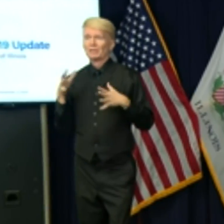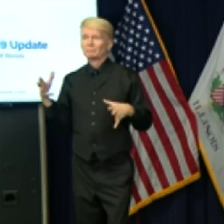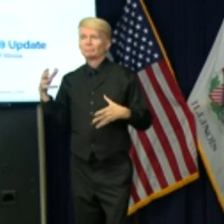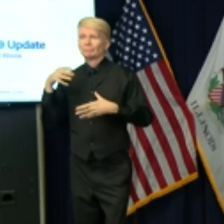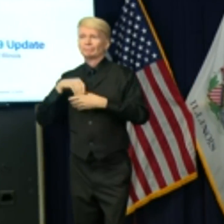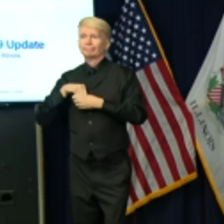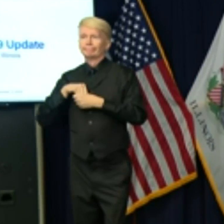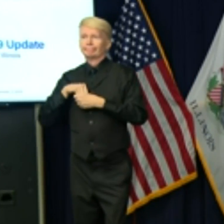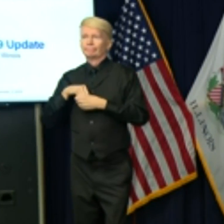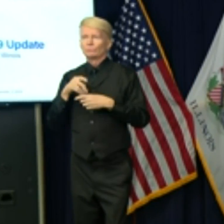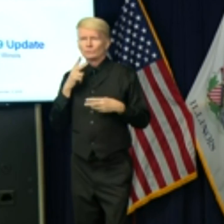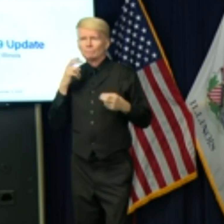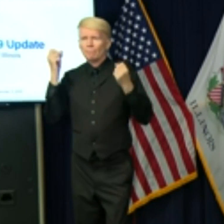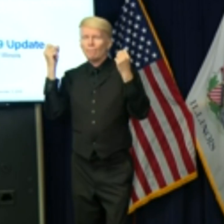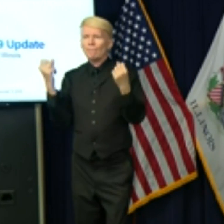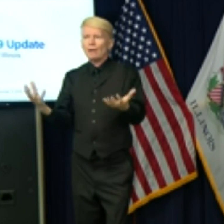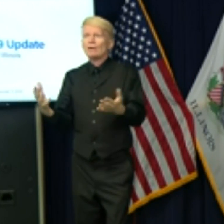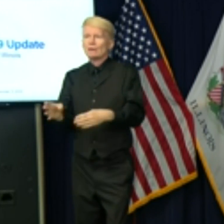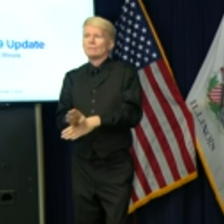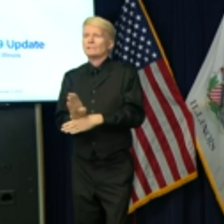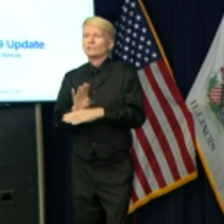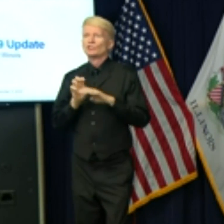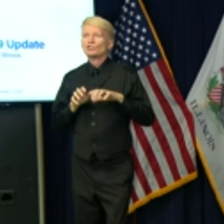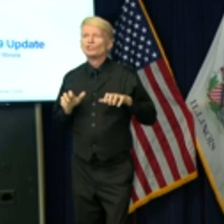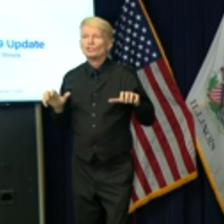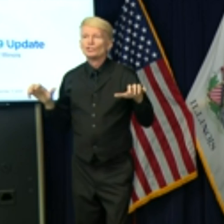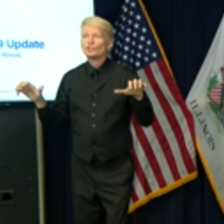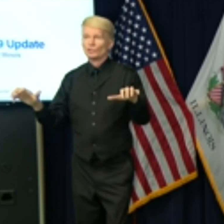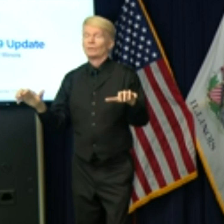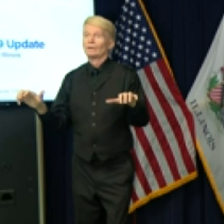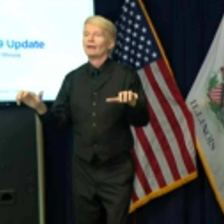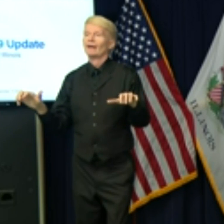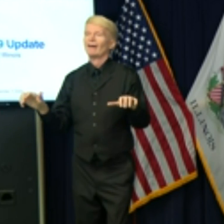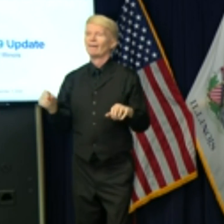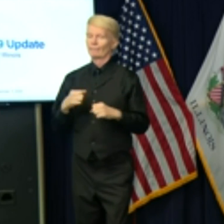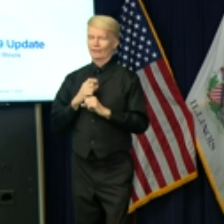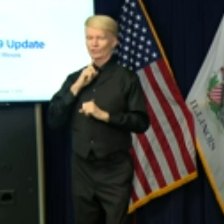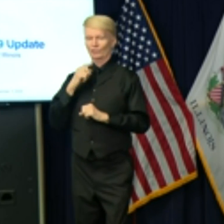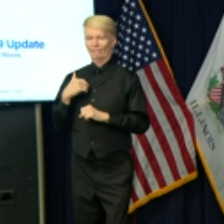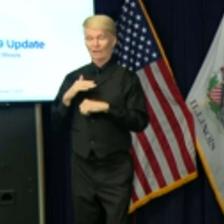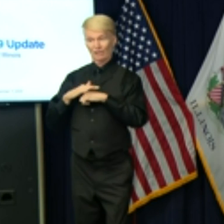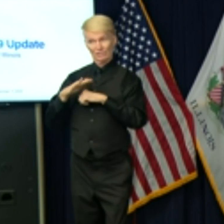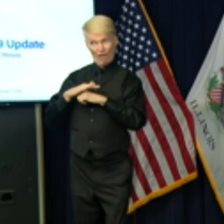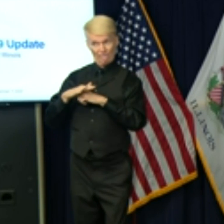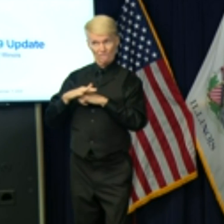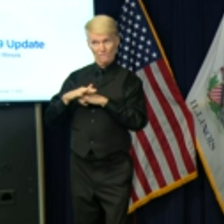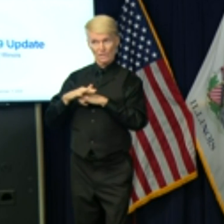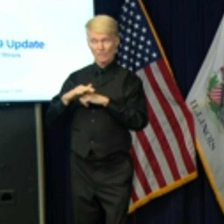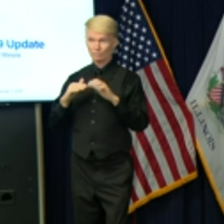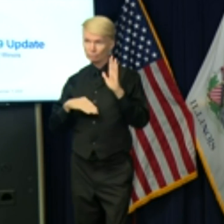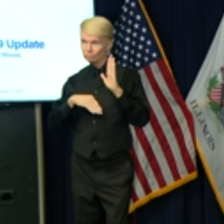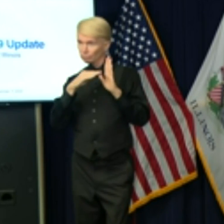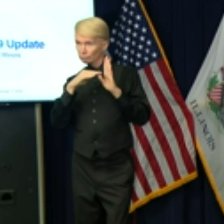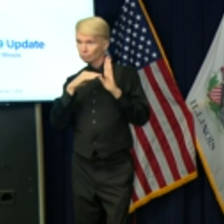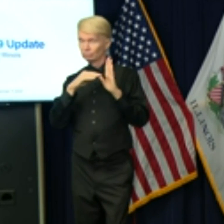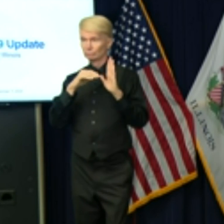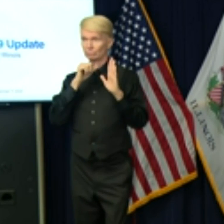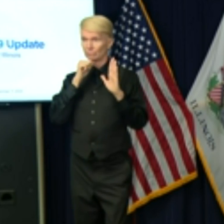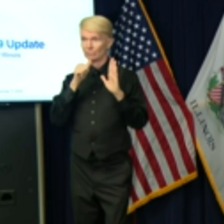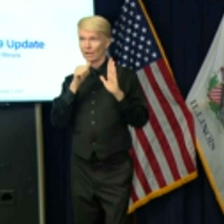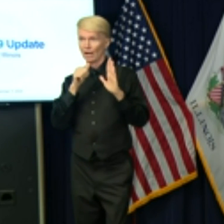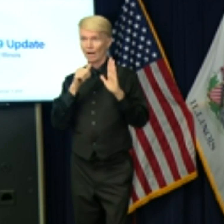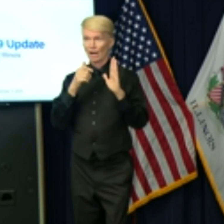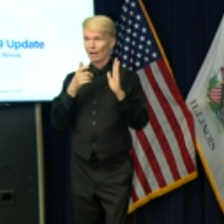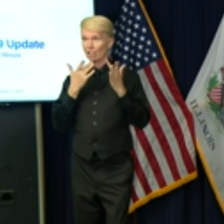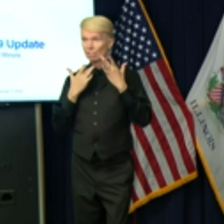there are a number of industries that, you know, we're making sure we have enough capacity or we're sure that, you know, they're fighting to make